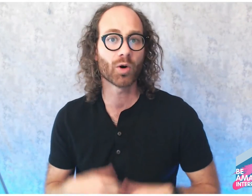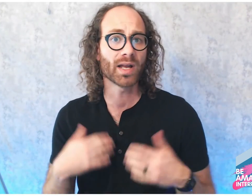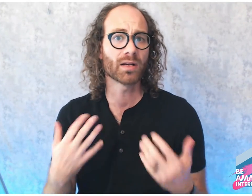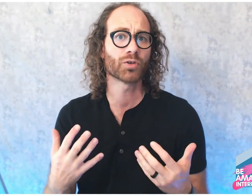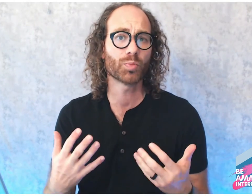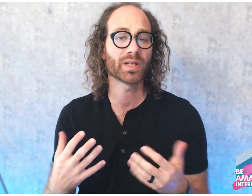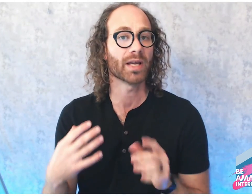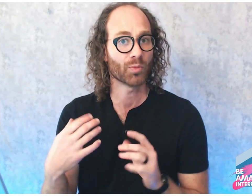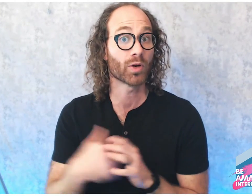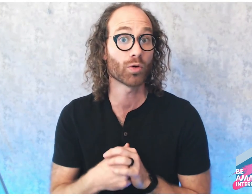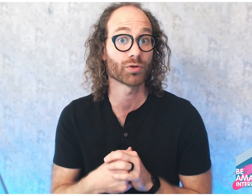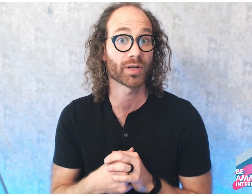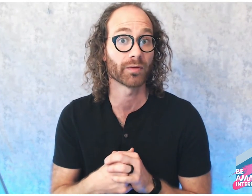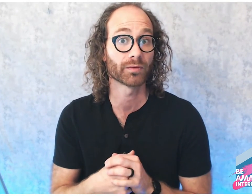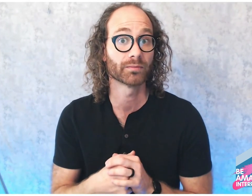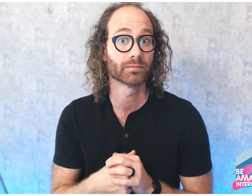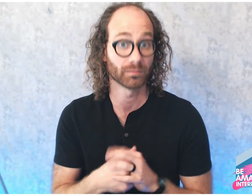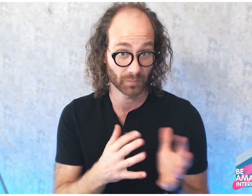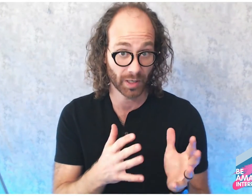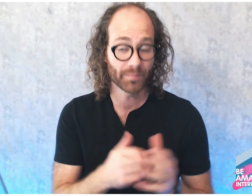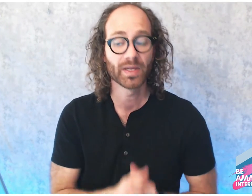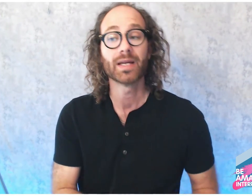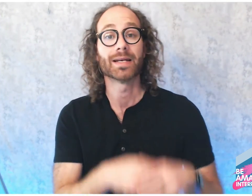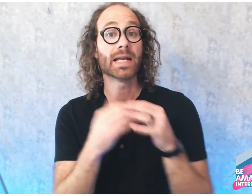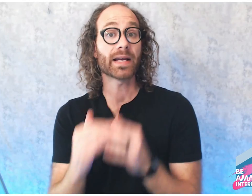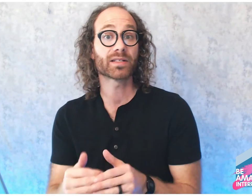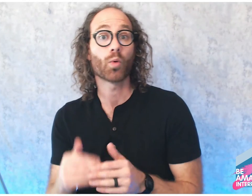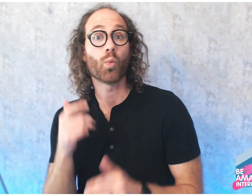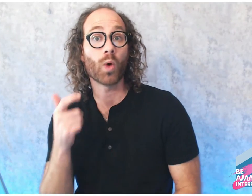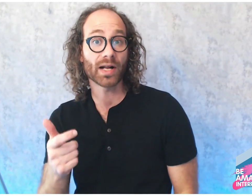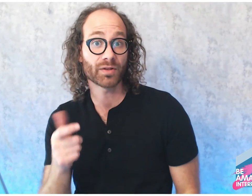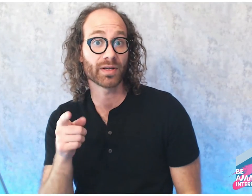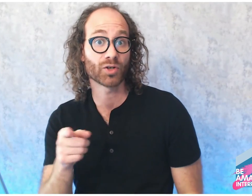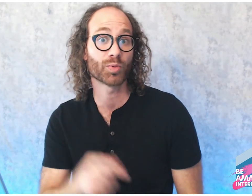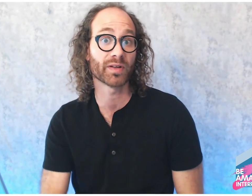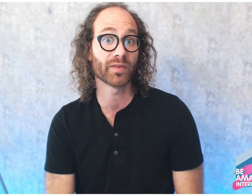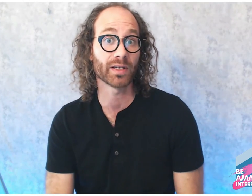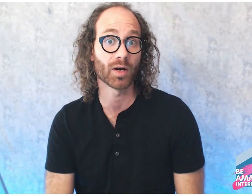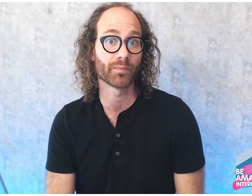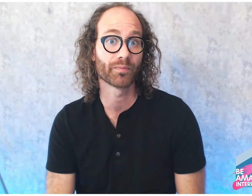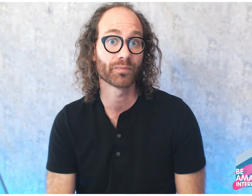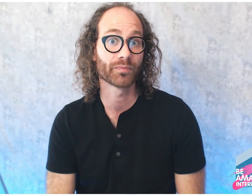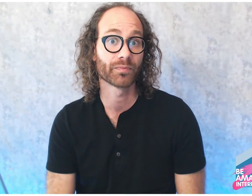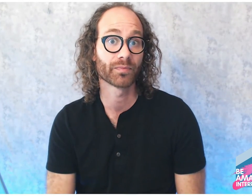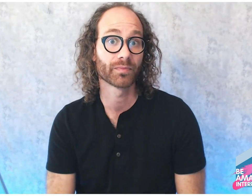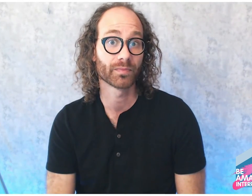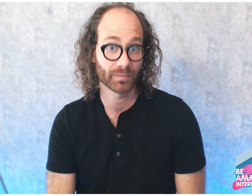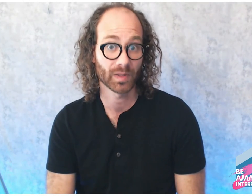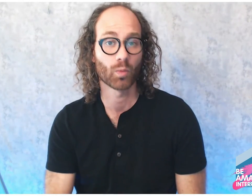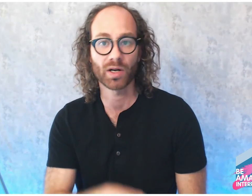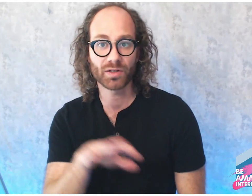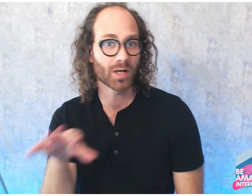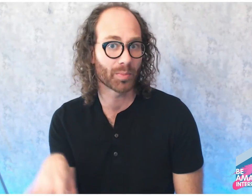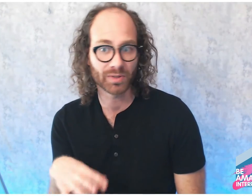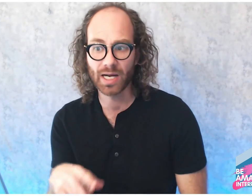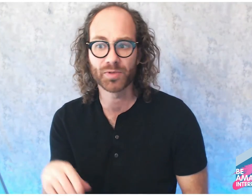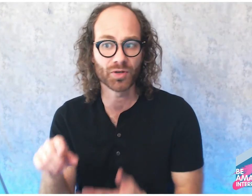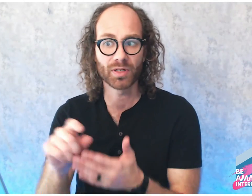and interpret it and record yourself. Next, watch the interpreted video. Watch it a couple times. You can do